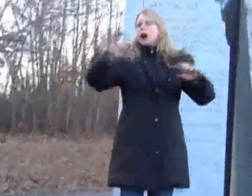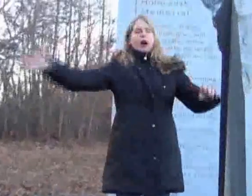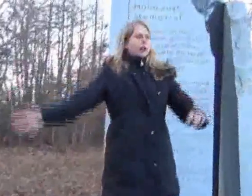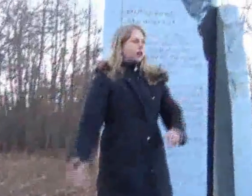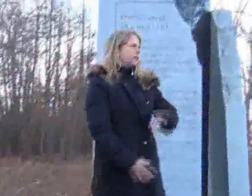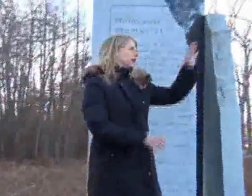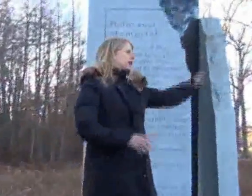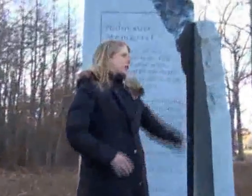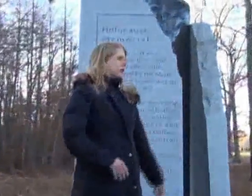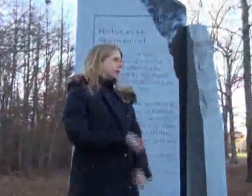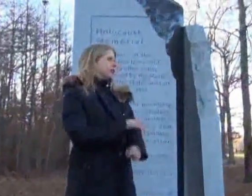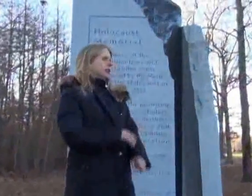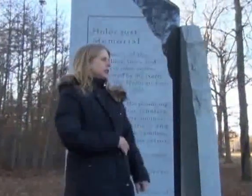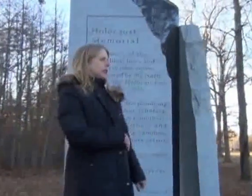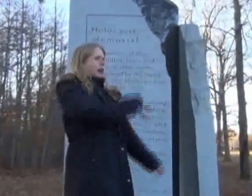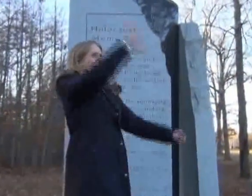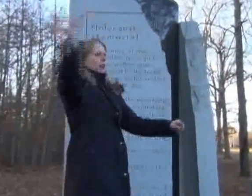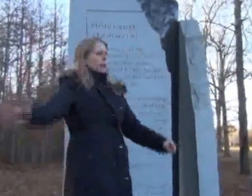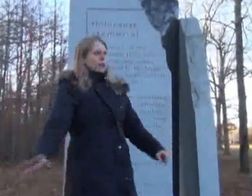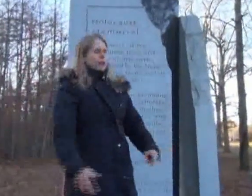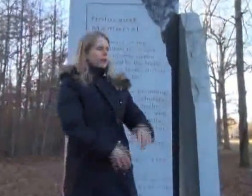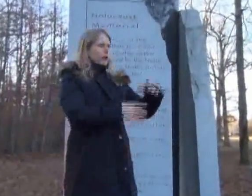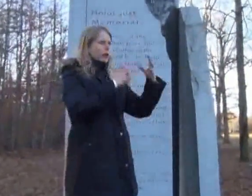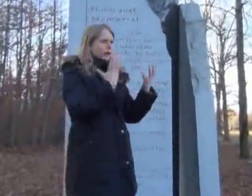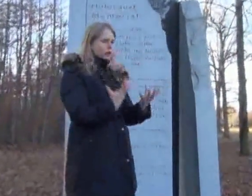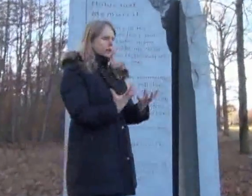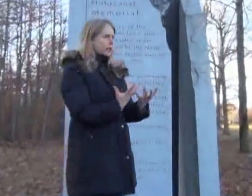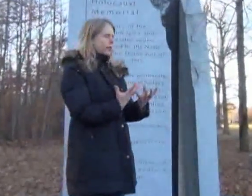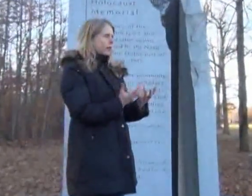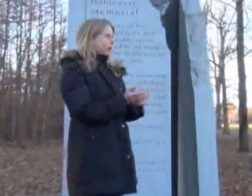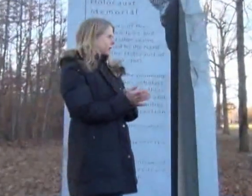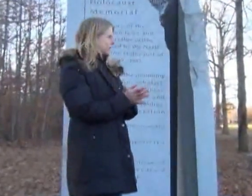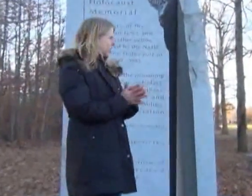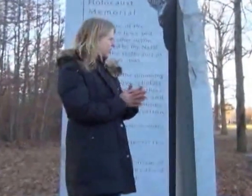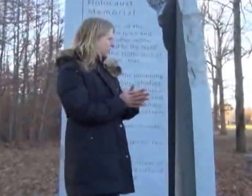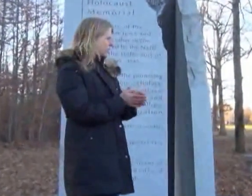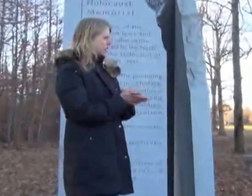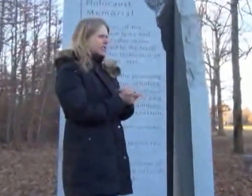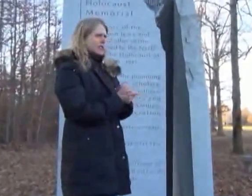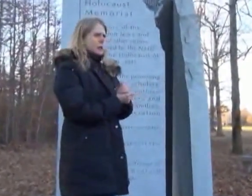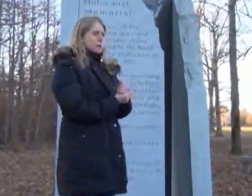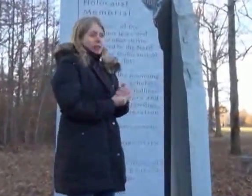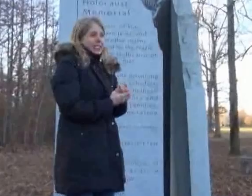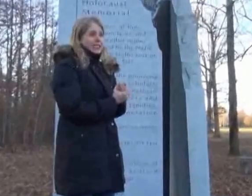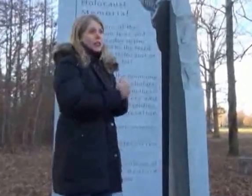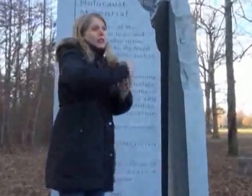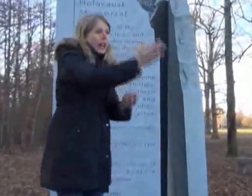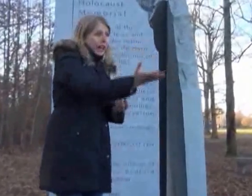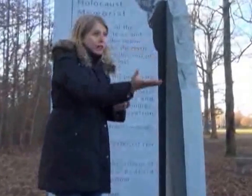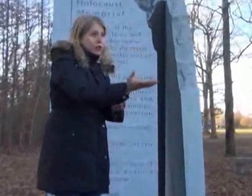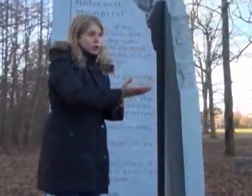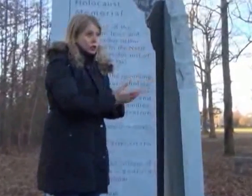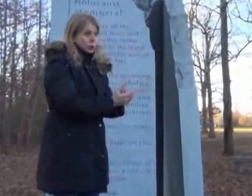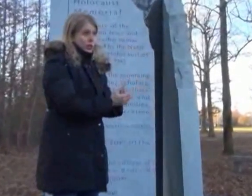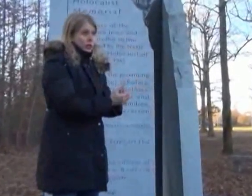on and on. Peter and every committee member. And I'm just sitting there feeling terrible. And I said, maybe Abe should do it.